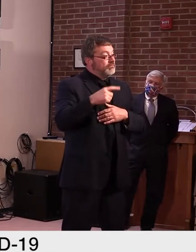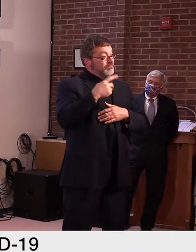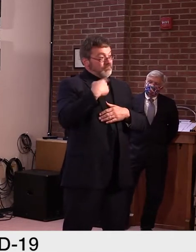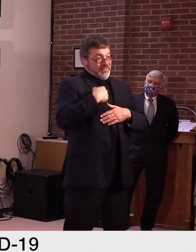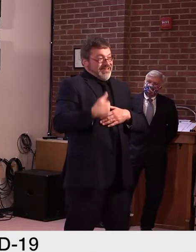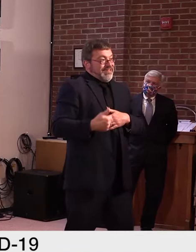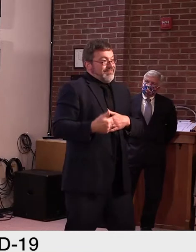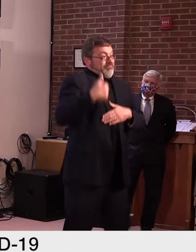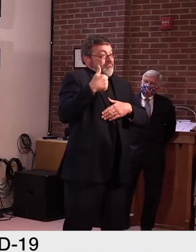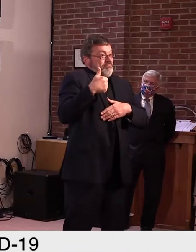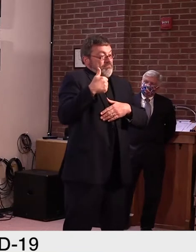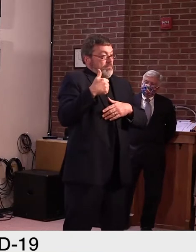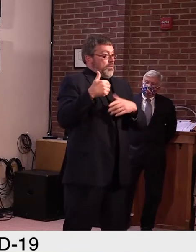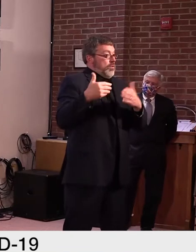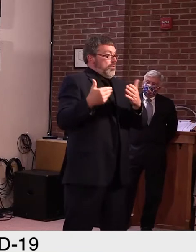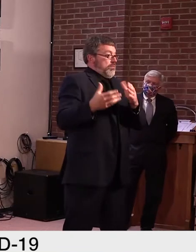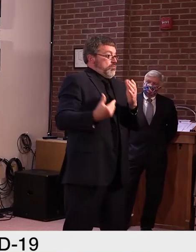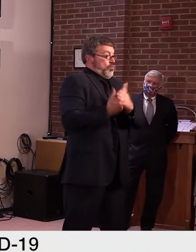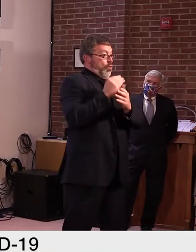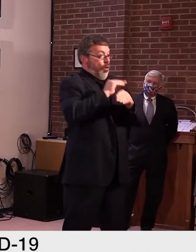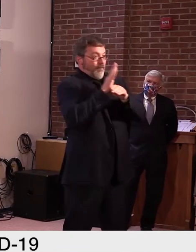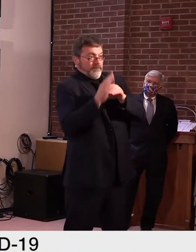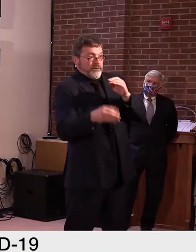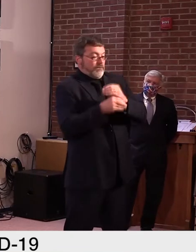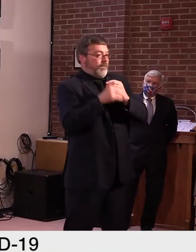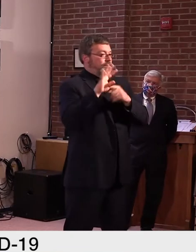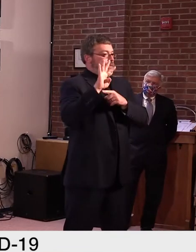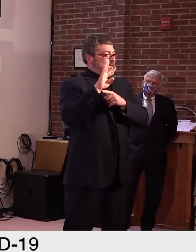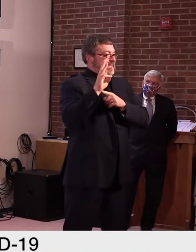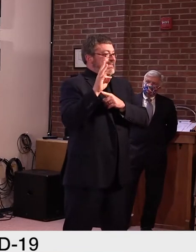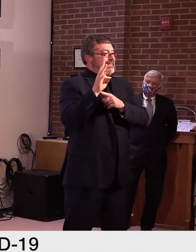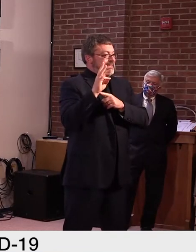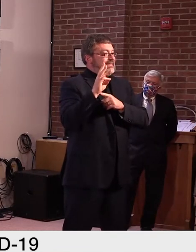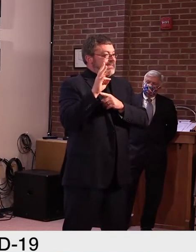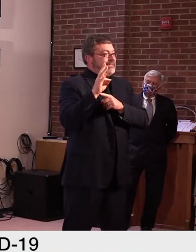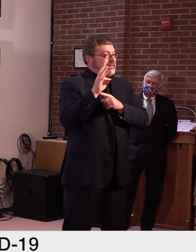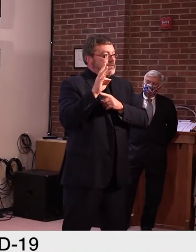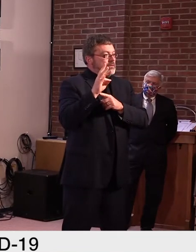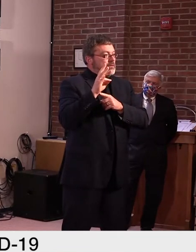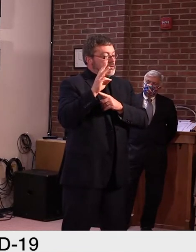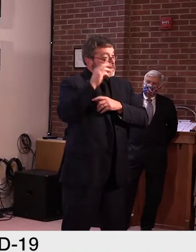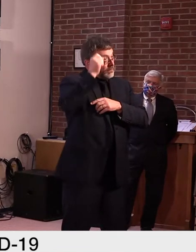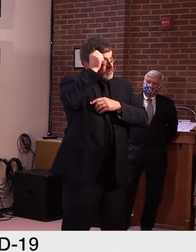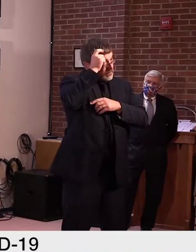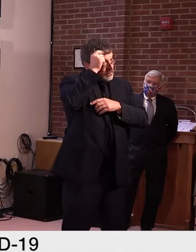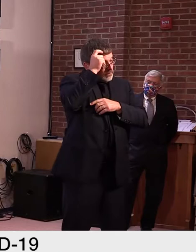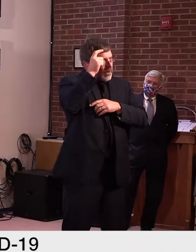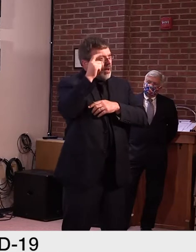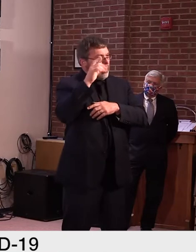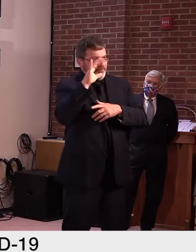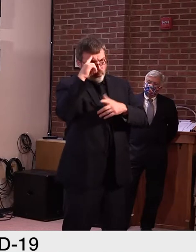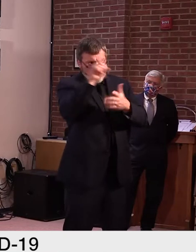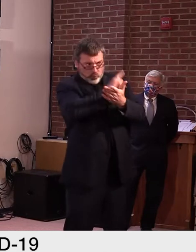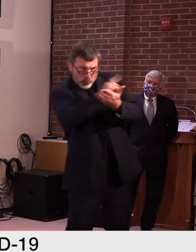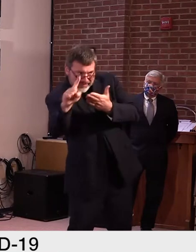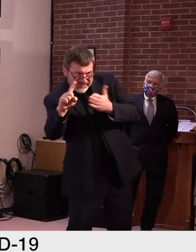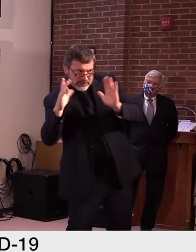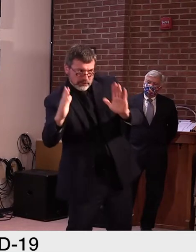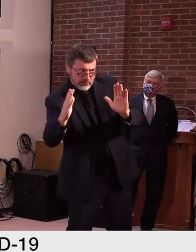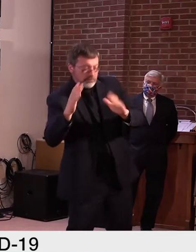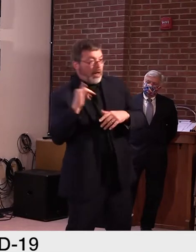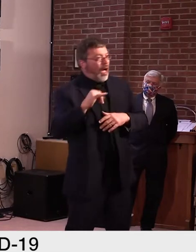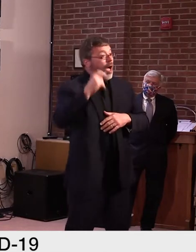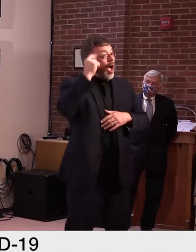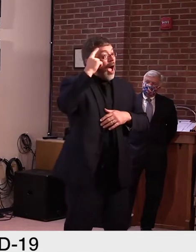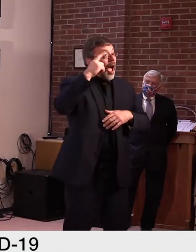29. But we continue to maintain that lowest positivity rate in the country, the lowest per capita prevalence since the